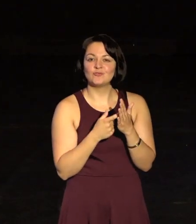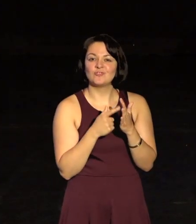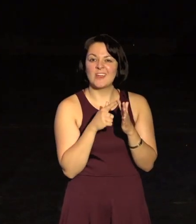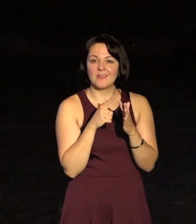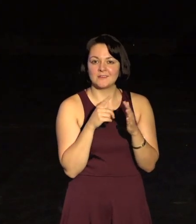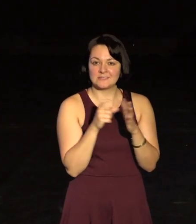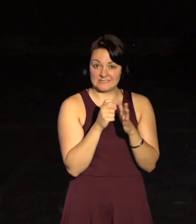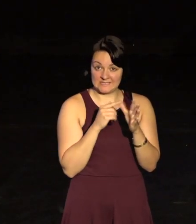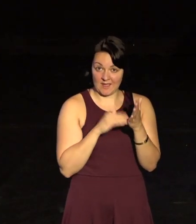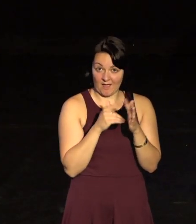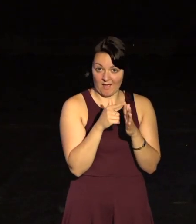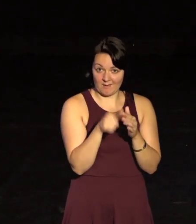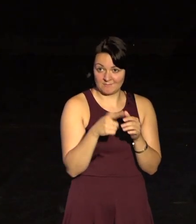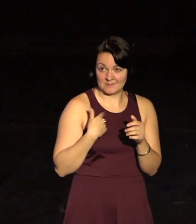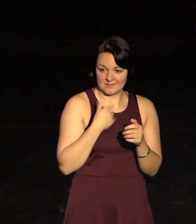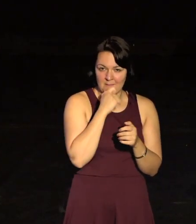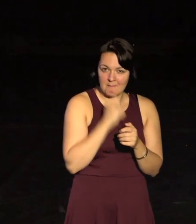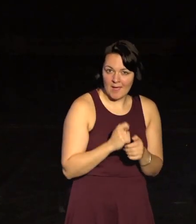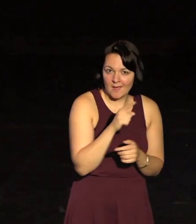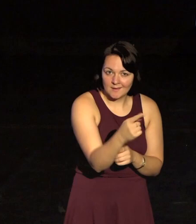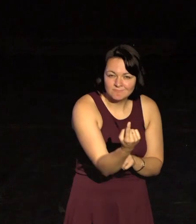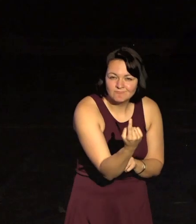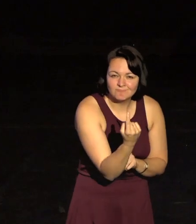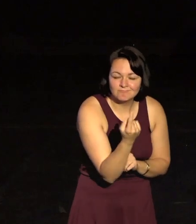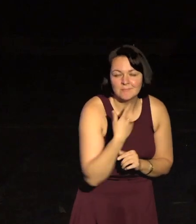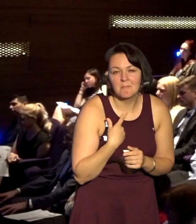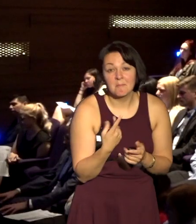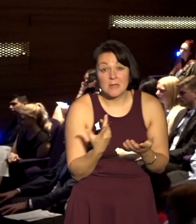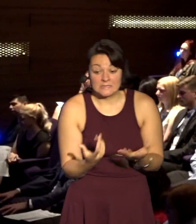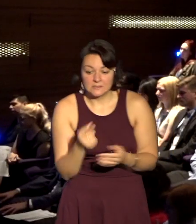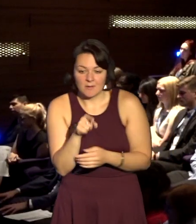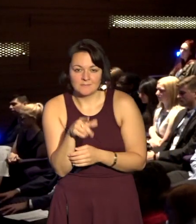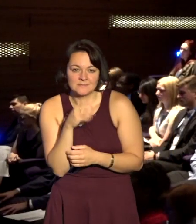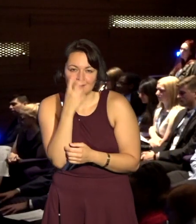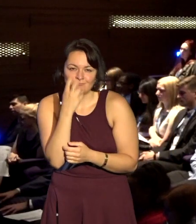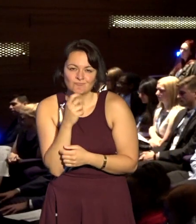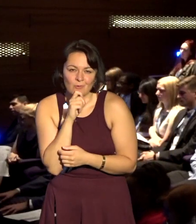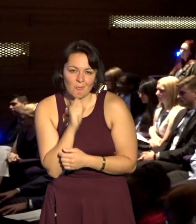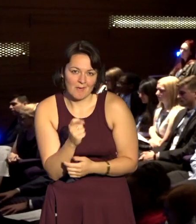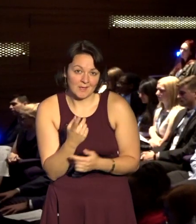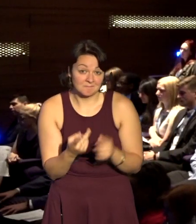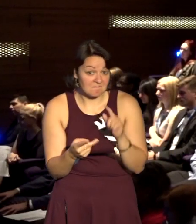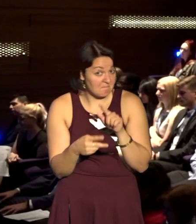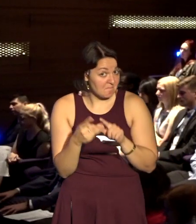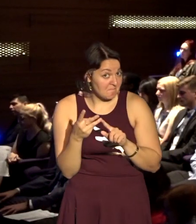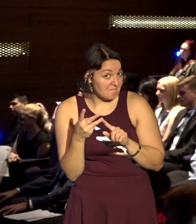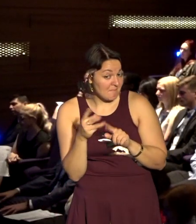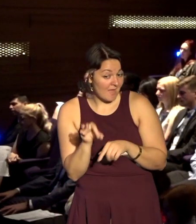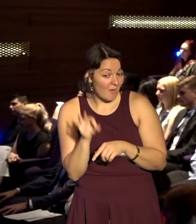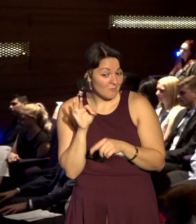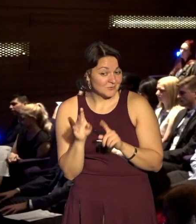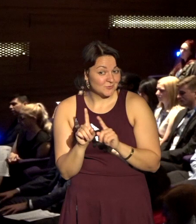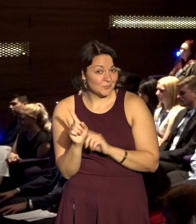Some of you are seeing an old man. And those of you really in touch with your feelings are